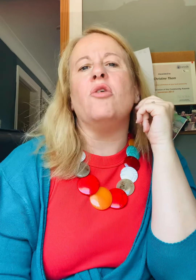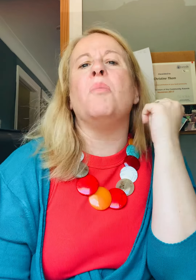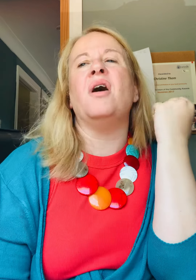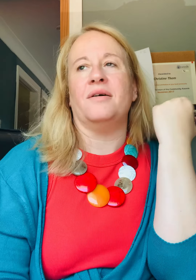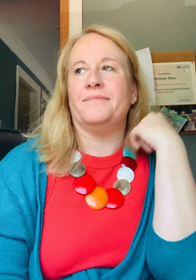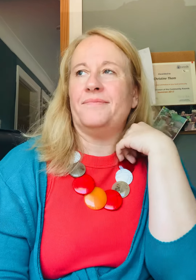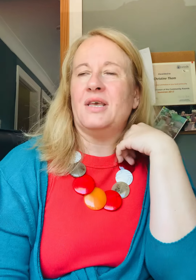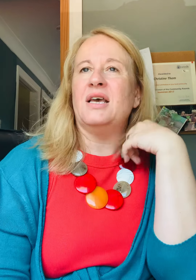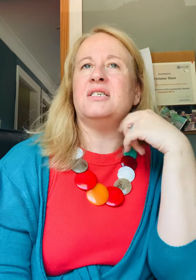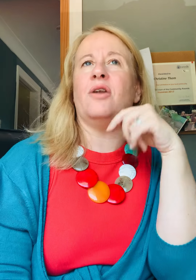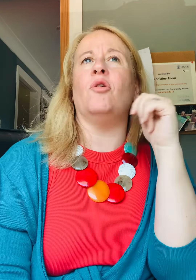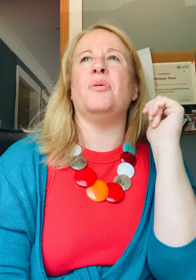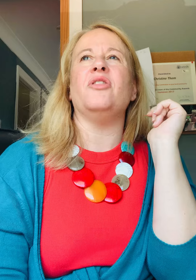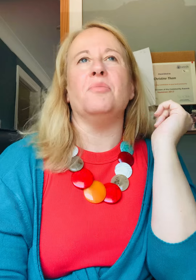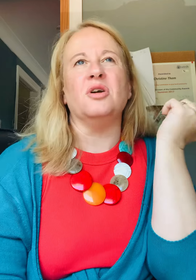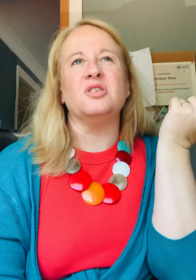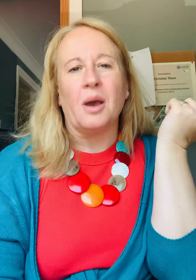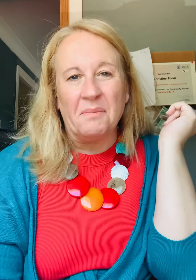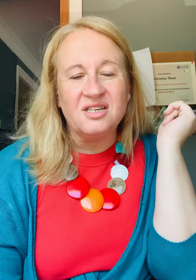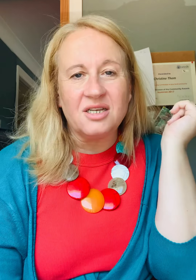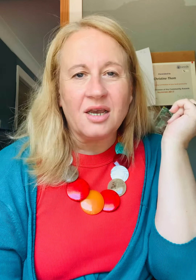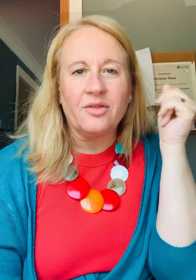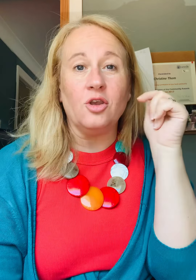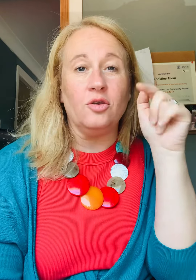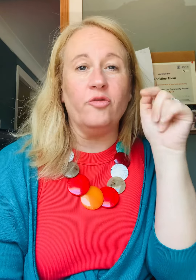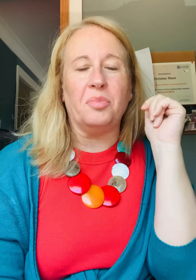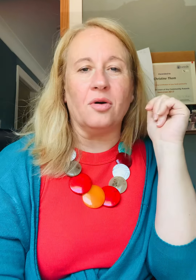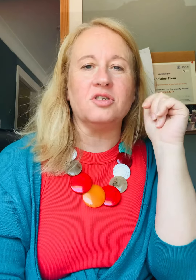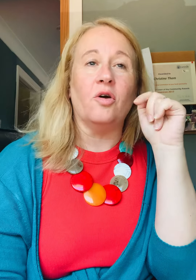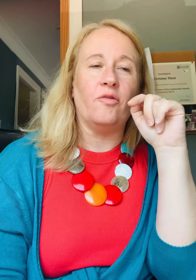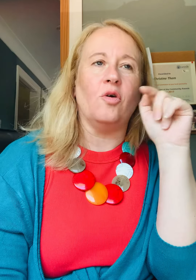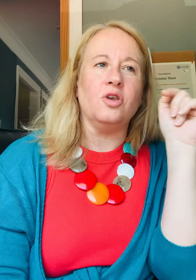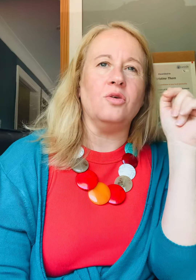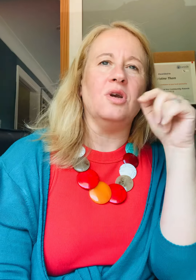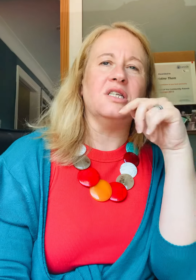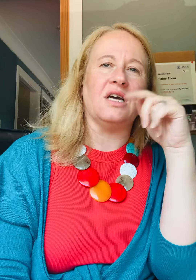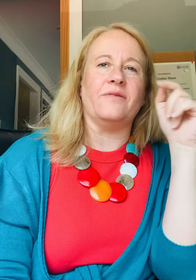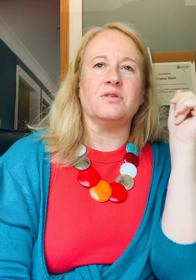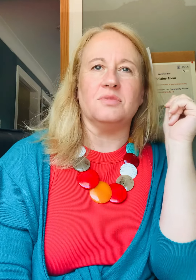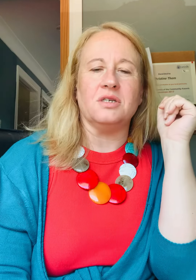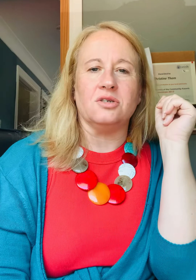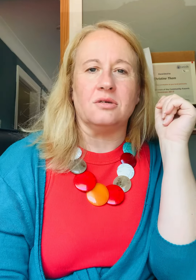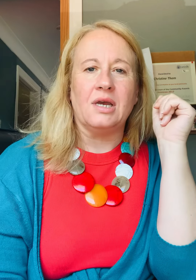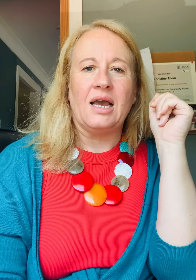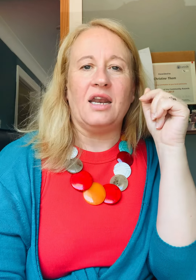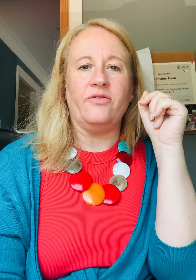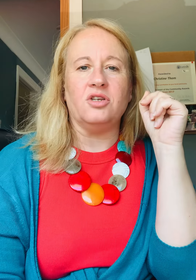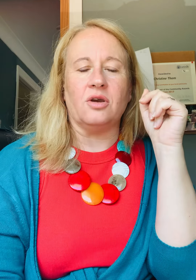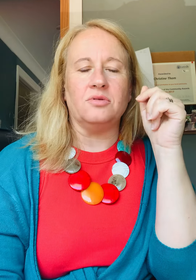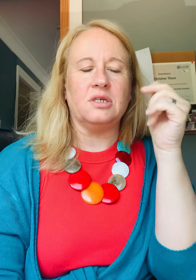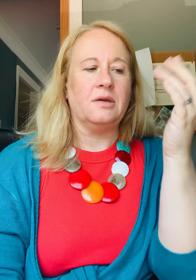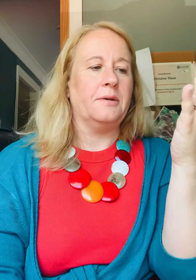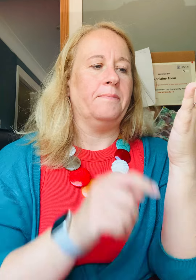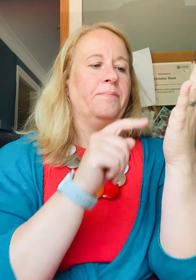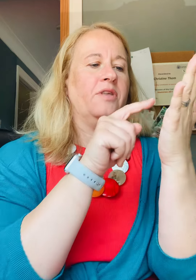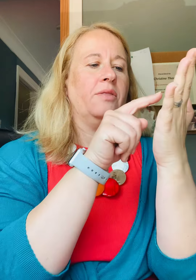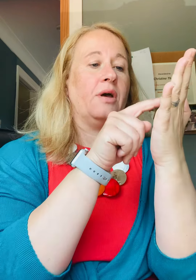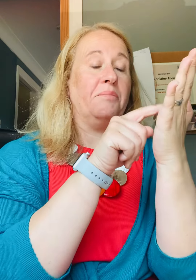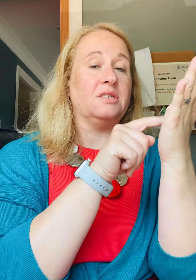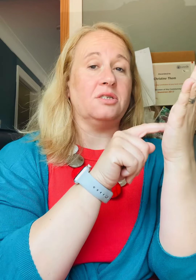rupper. 10 rupper at the appointment that you've booked for you to have something done. And if you don't, then that business